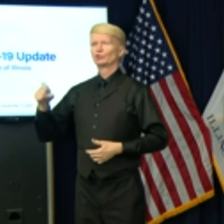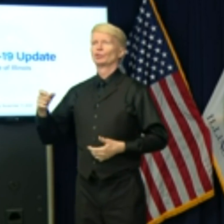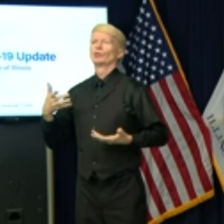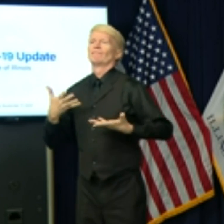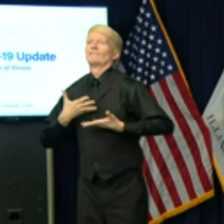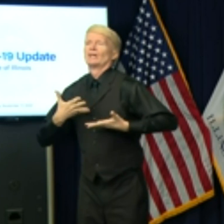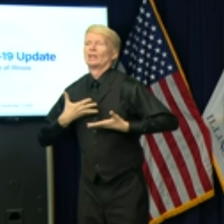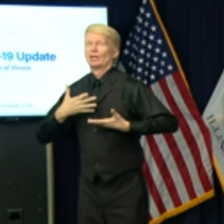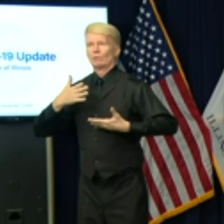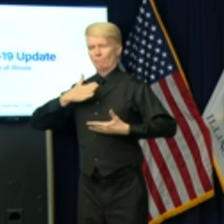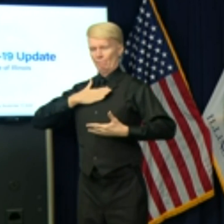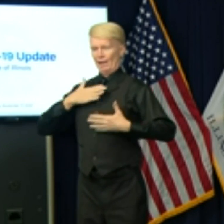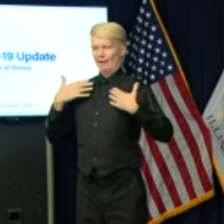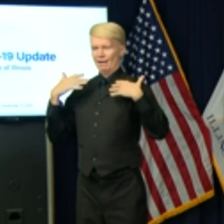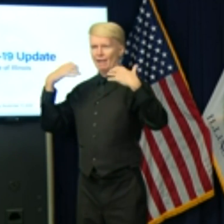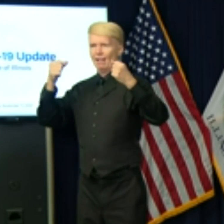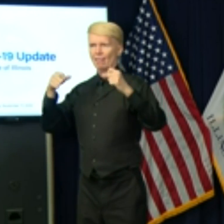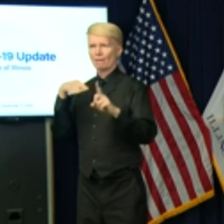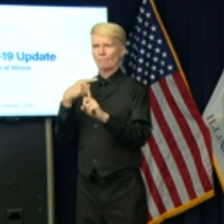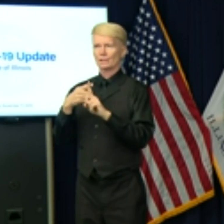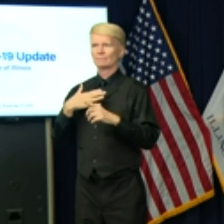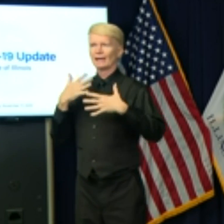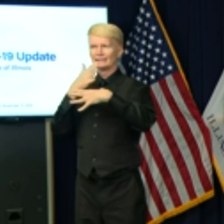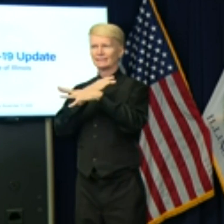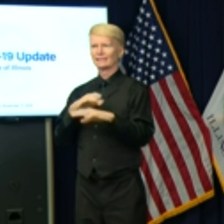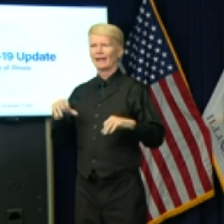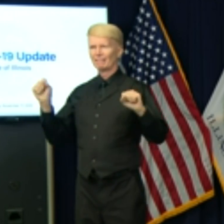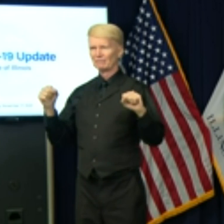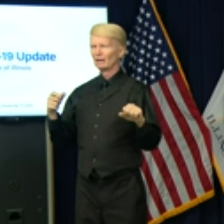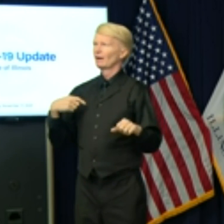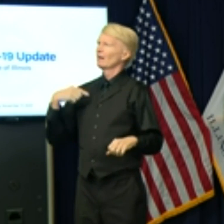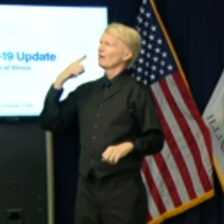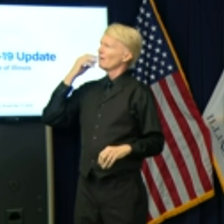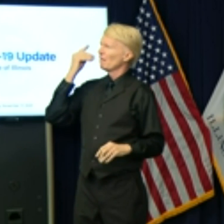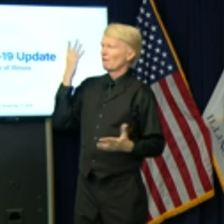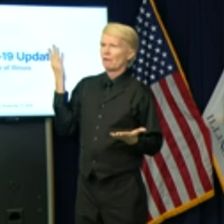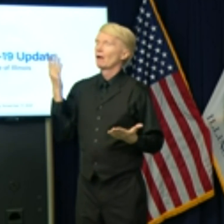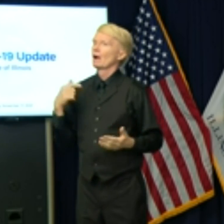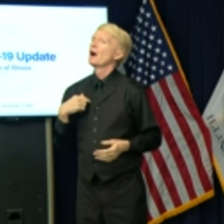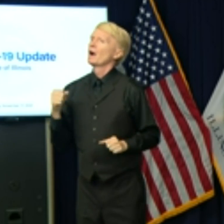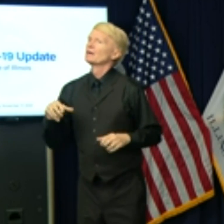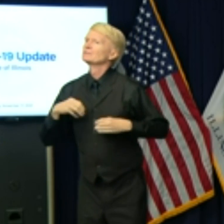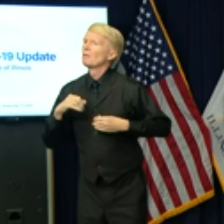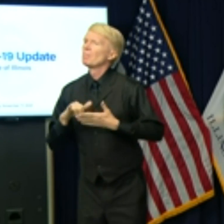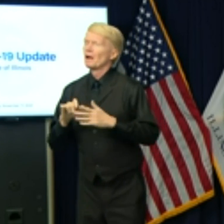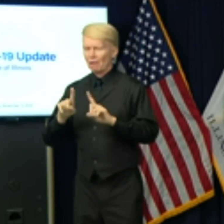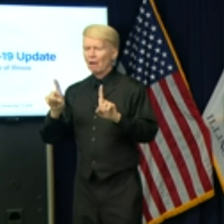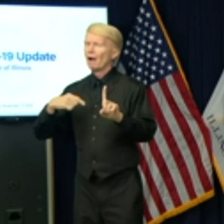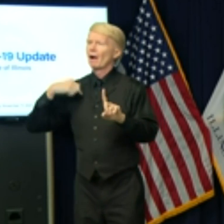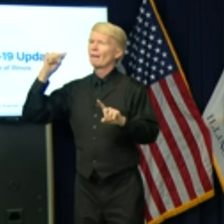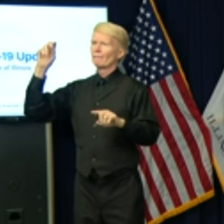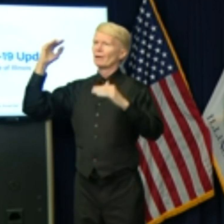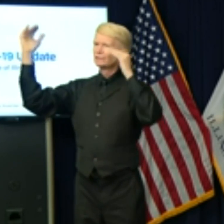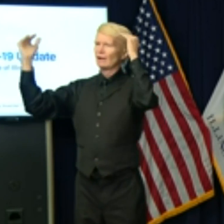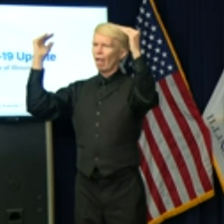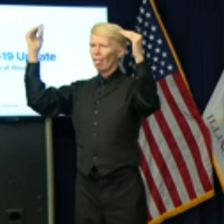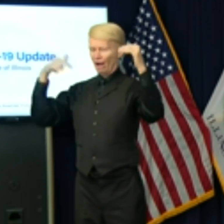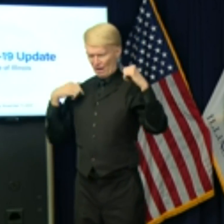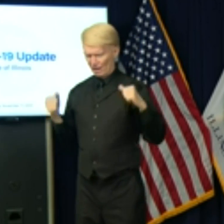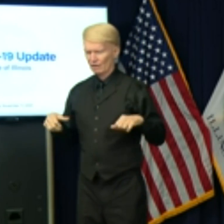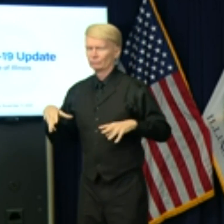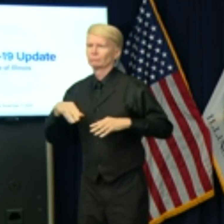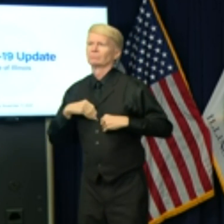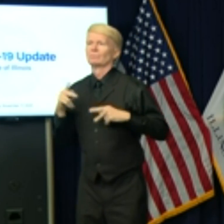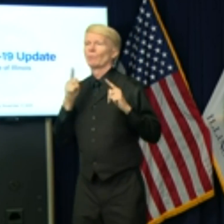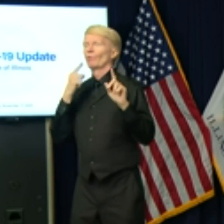sometimes it does. I'm an adult. And I can handle people throwing my face up on anti-Semitic picket signs